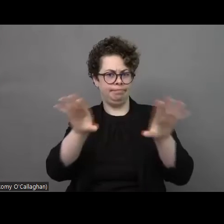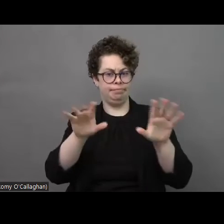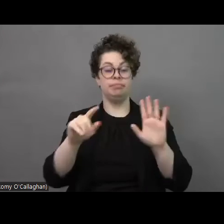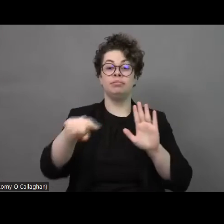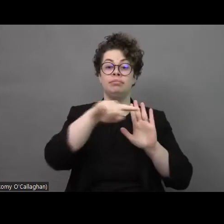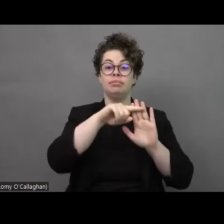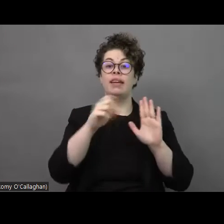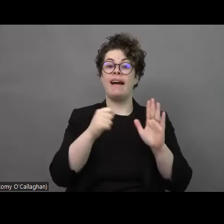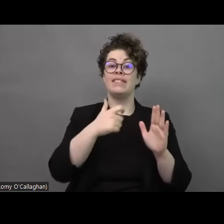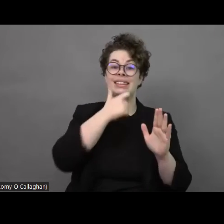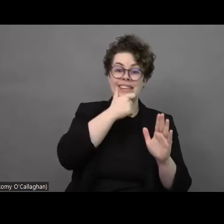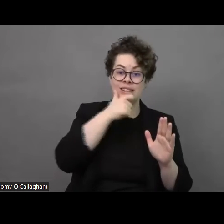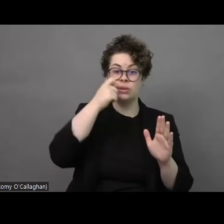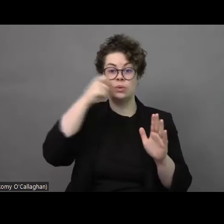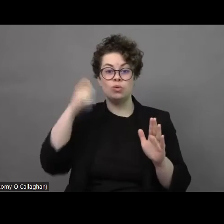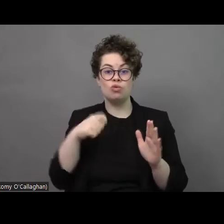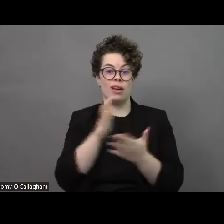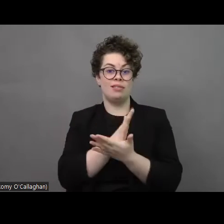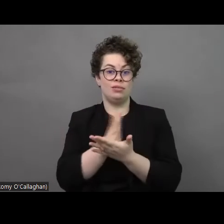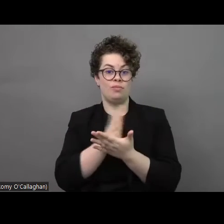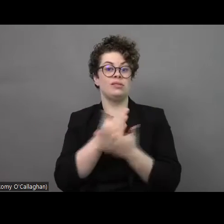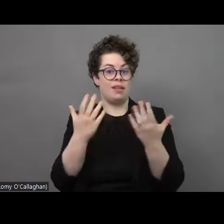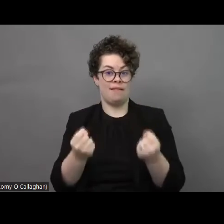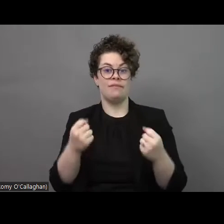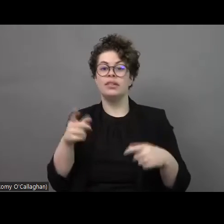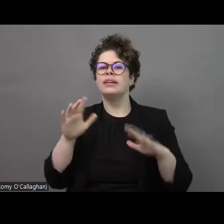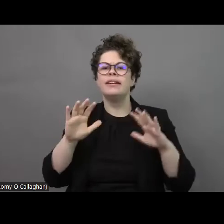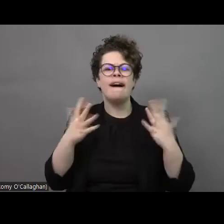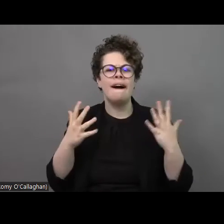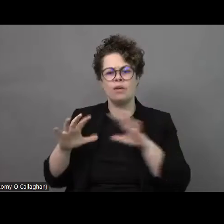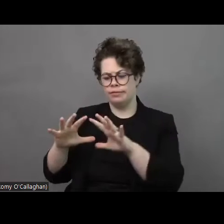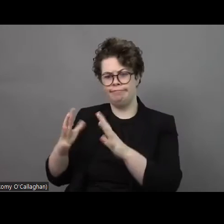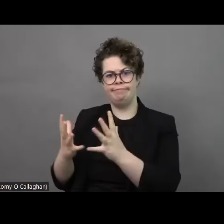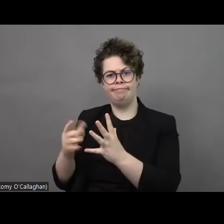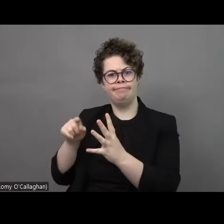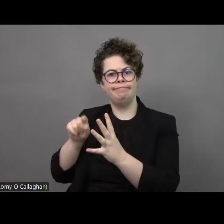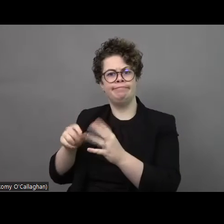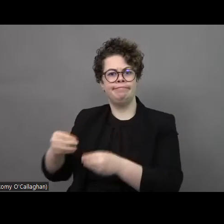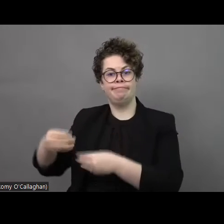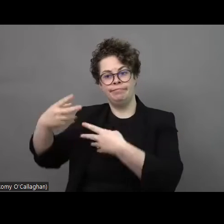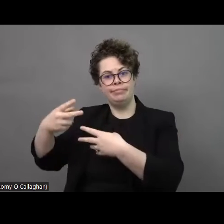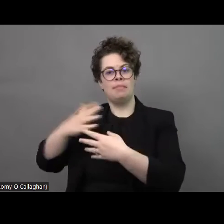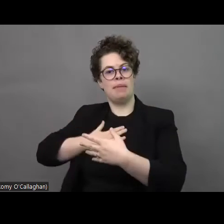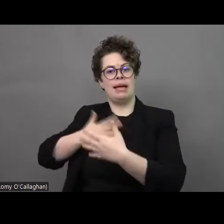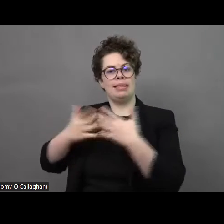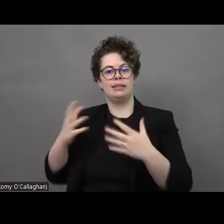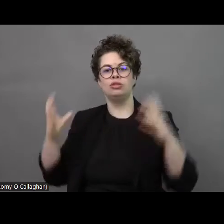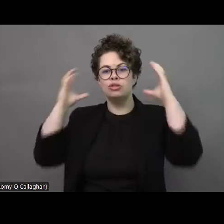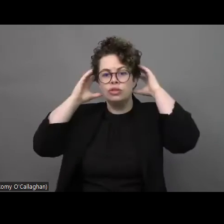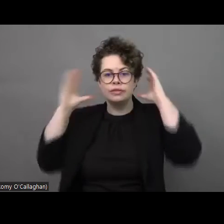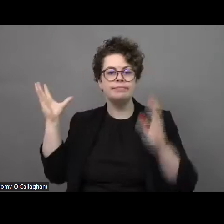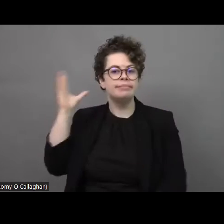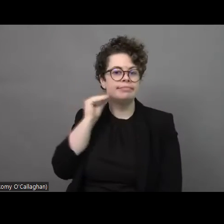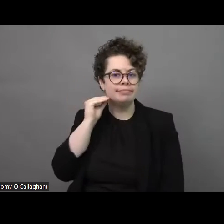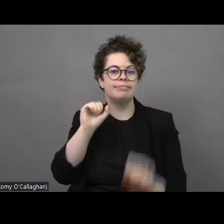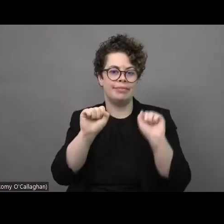and Ukrainian. You can access that via the toolbar on the bottom of the Zoom panel by clicking either the English or